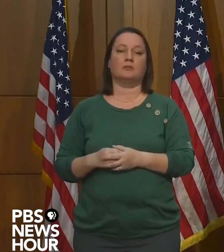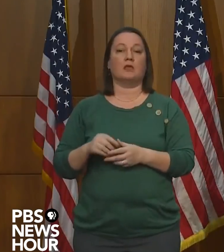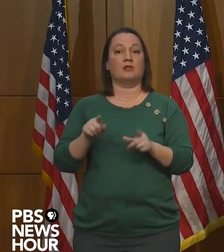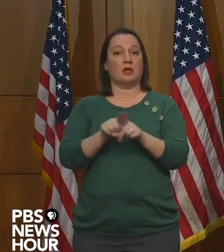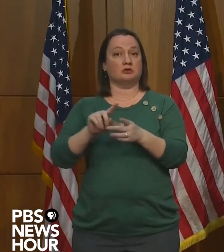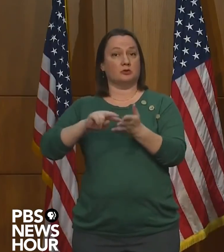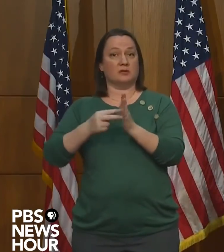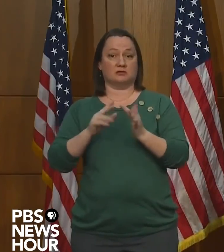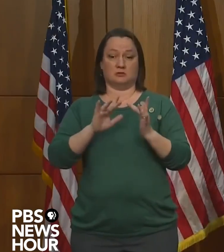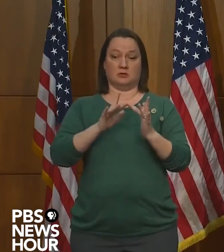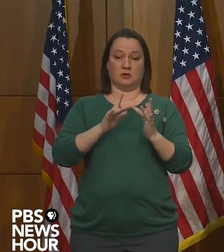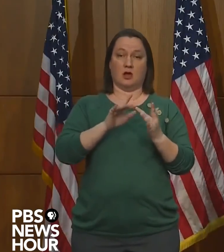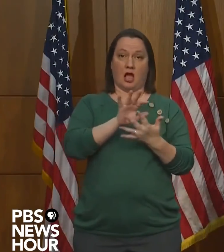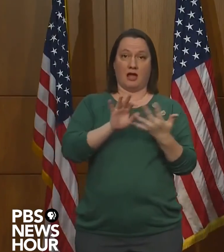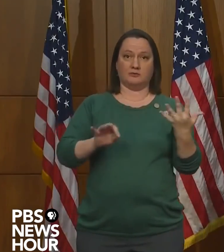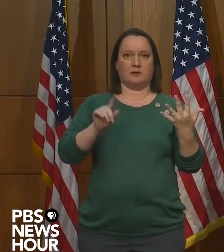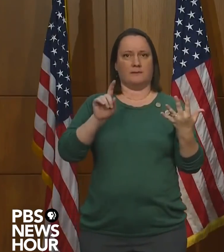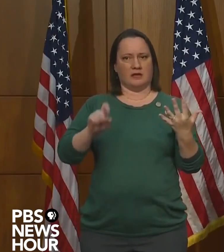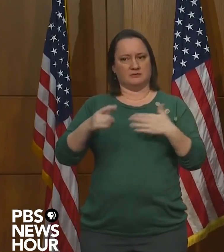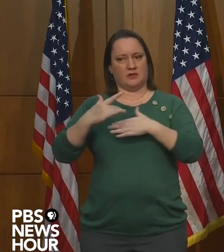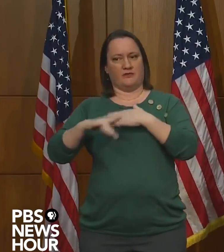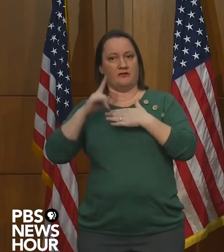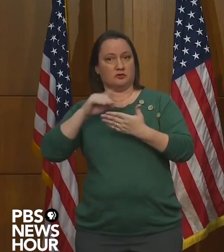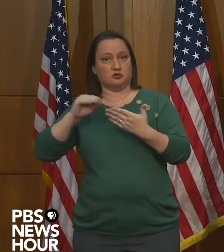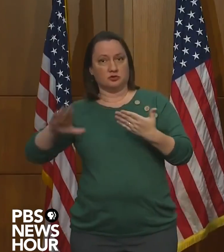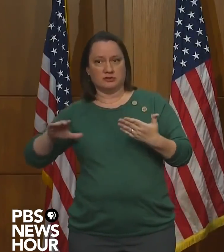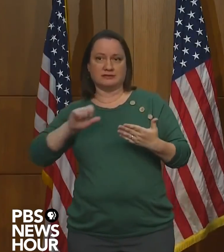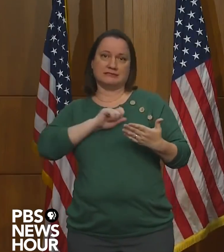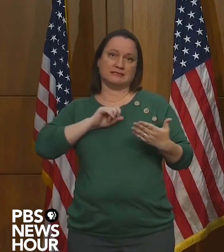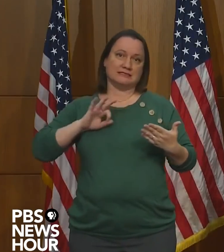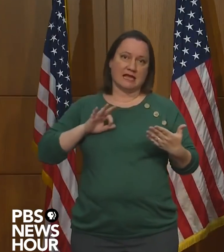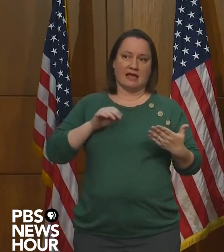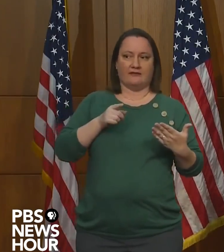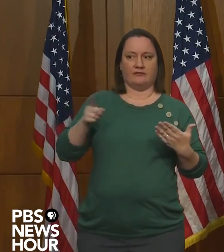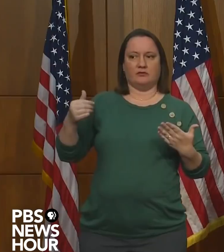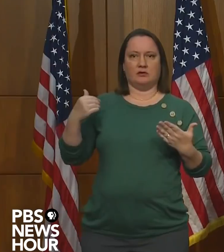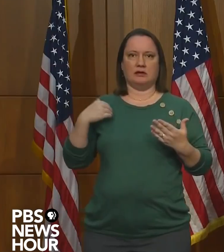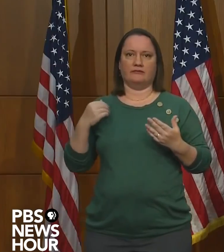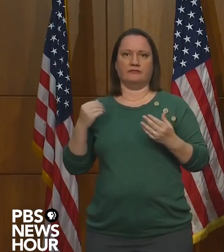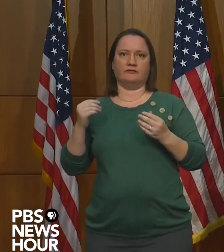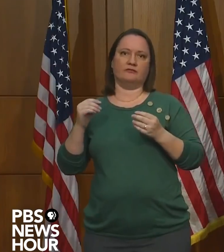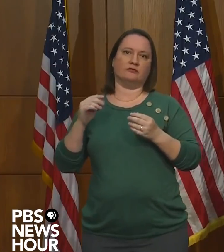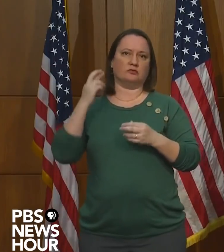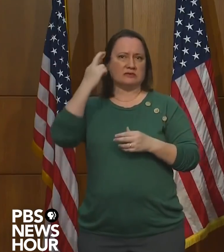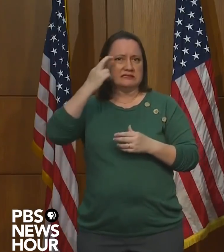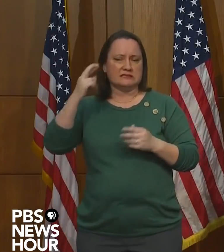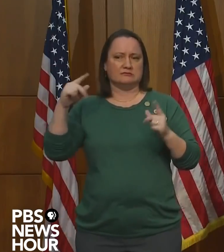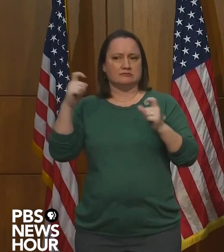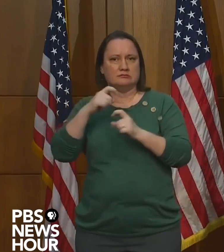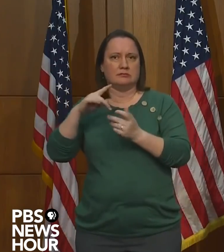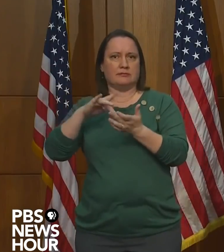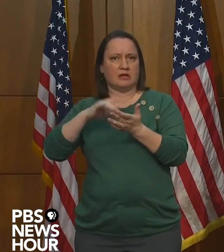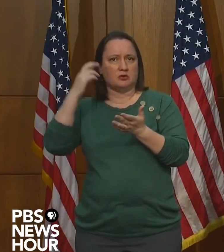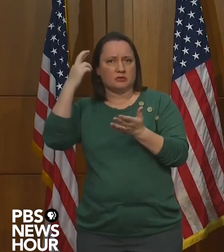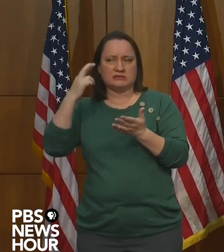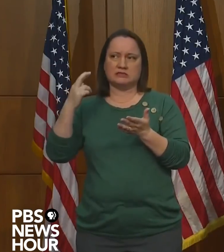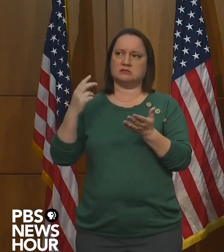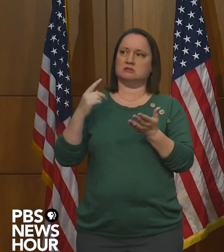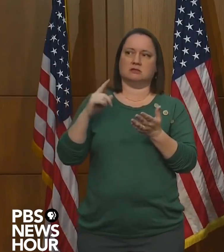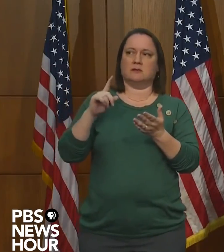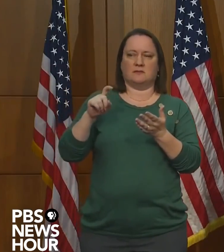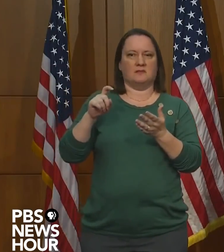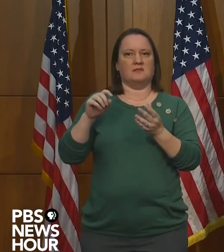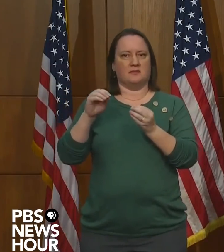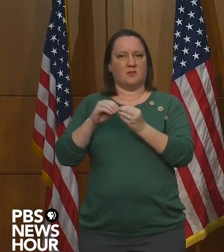also means that remote options must be made available for students and staff who have complicating health factors and who are safer at home. So all